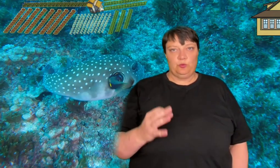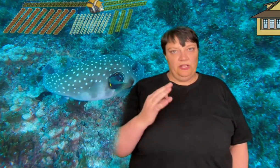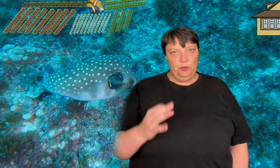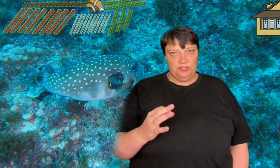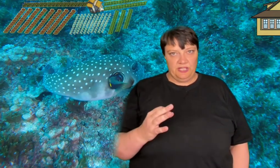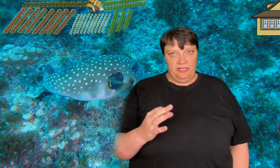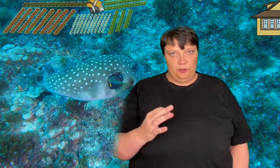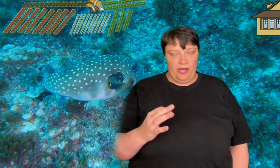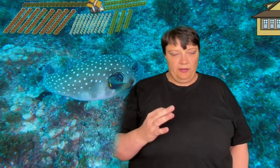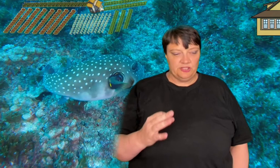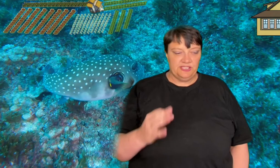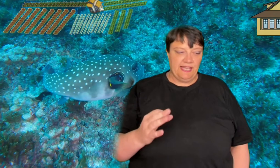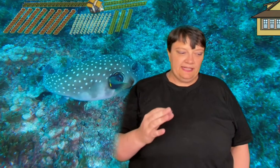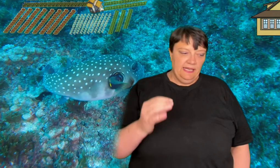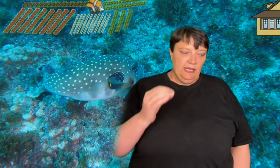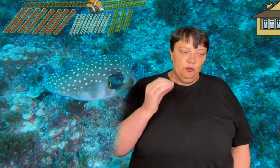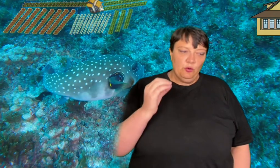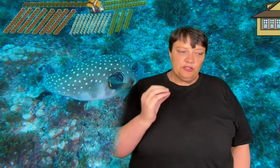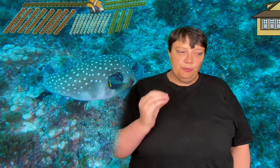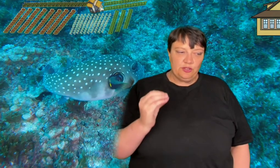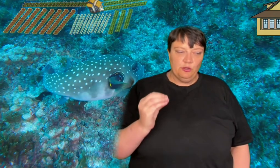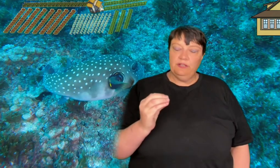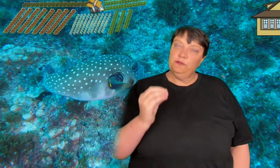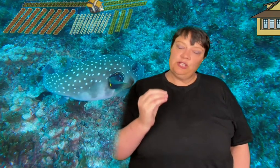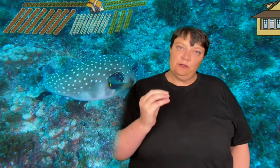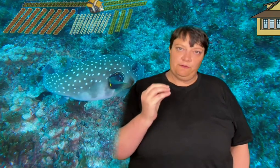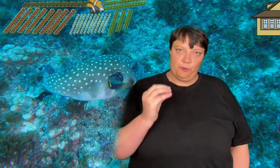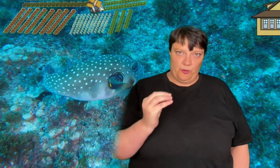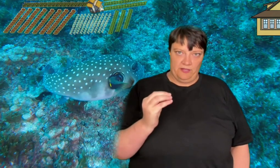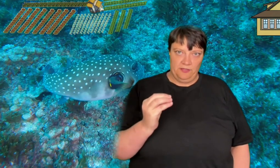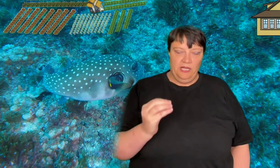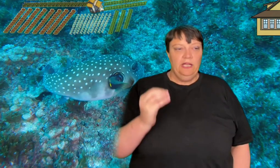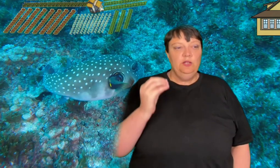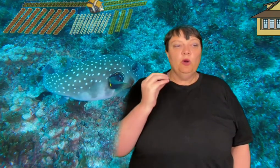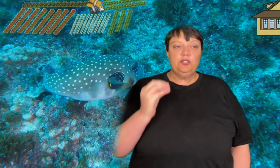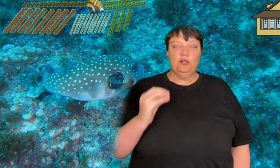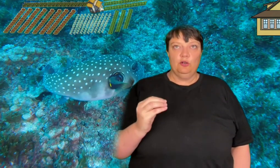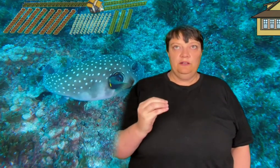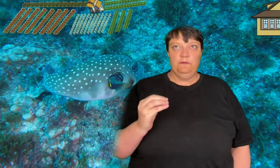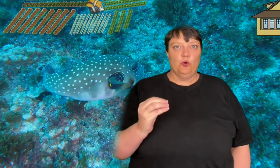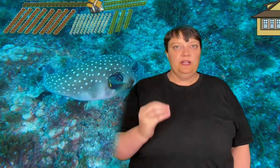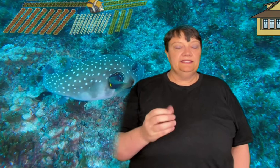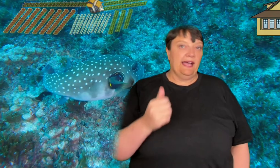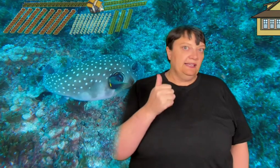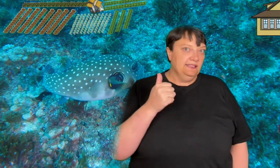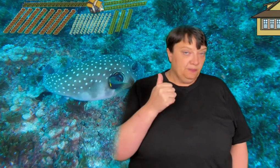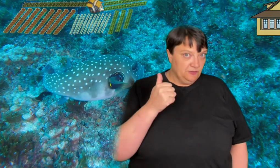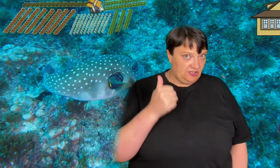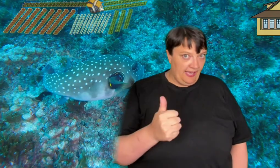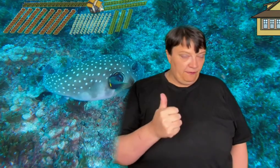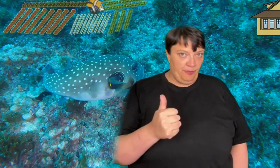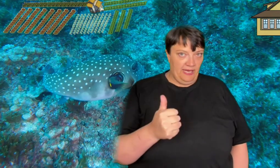think about when you're designing your houses is that you're not so much looking for shelter from the weather, what you're looking for is a